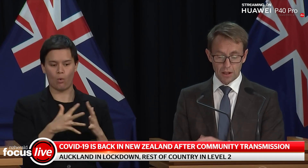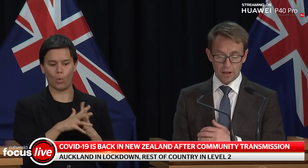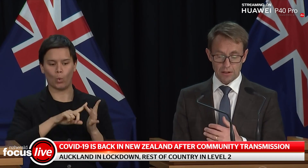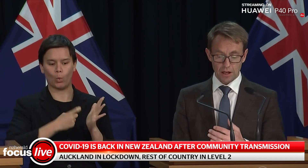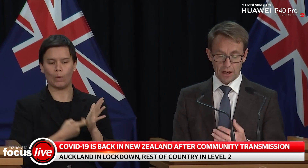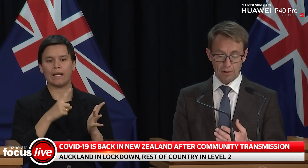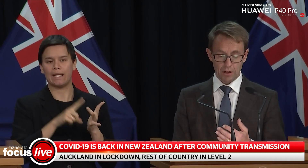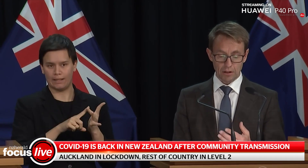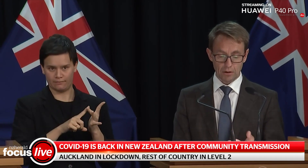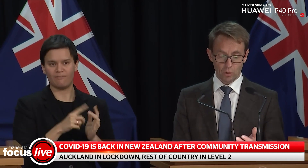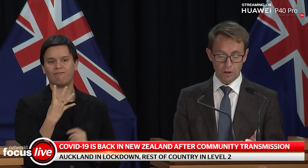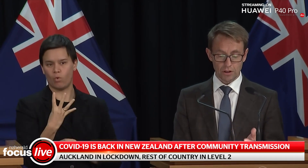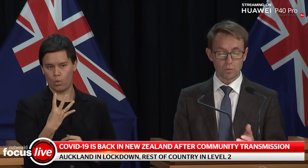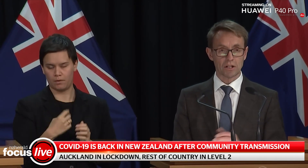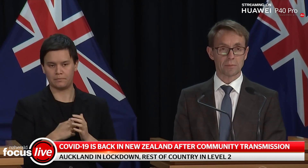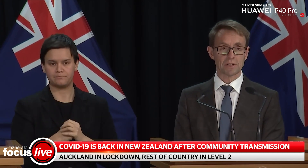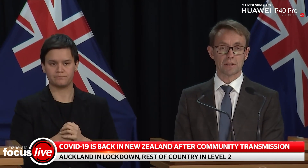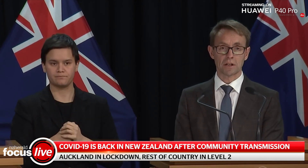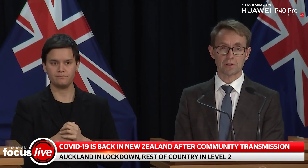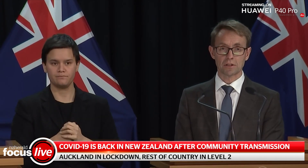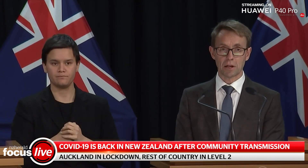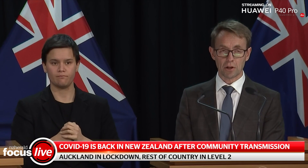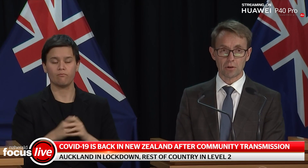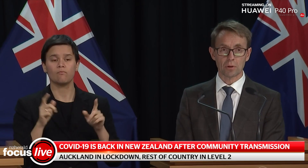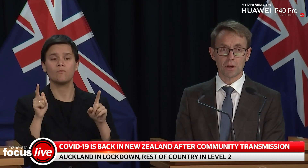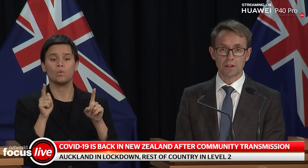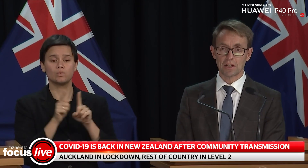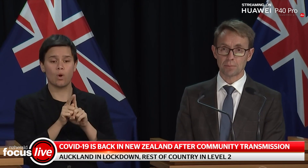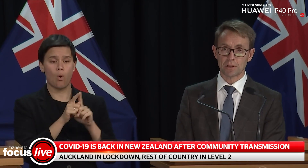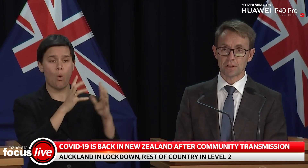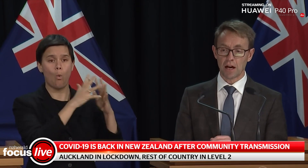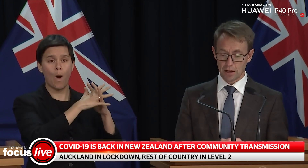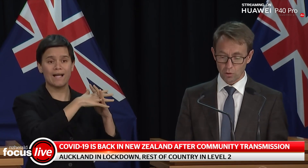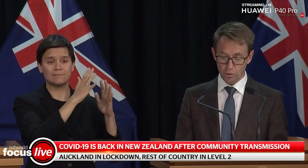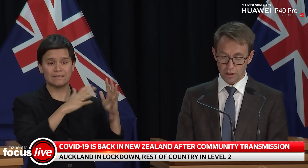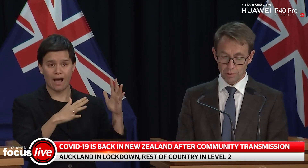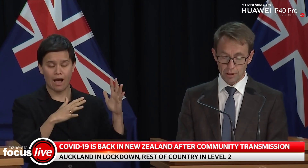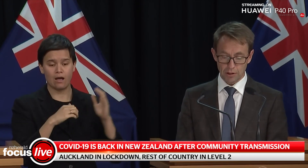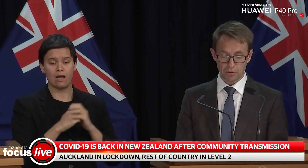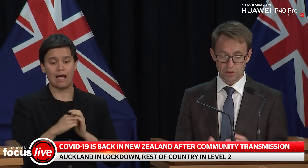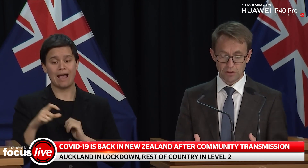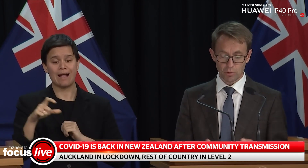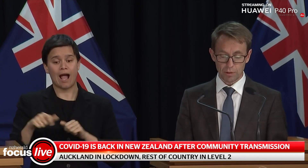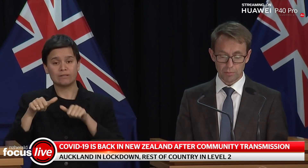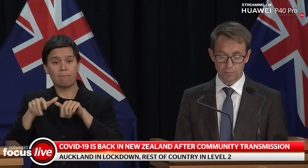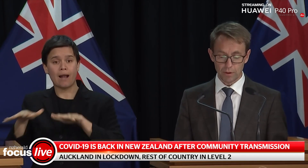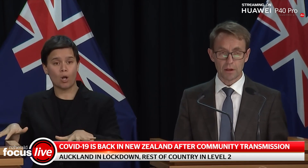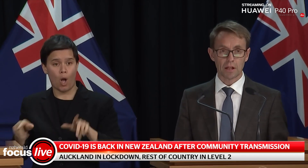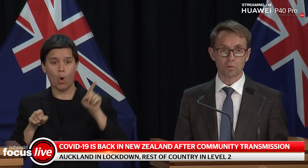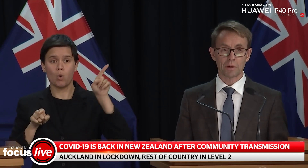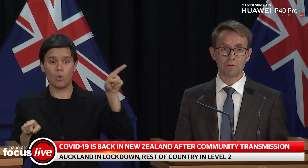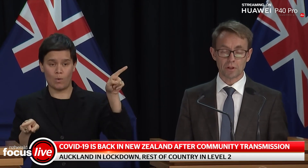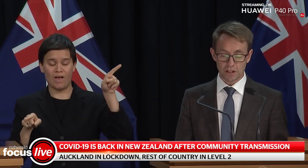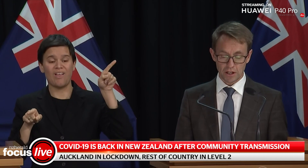that are in Auckland and the Waitemata and Counties Manukau, DHBs are already preparing to receive more people